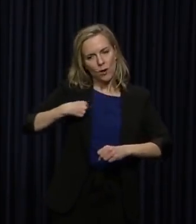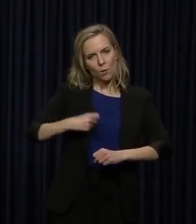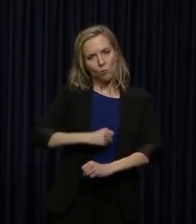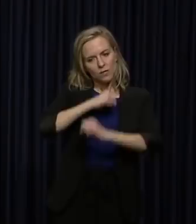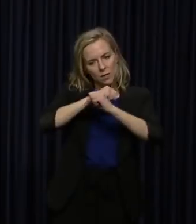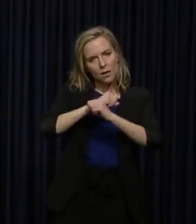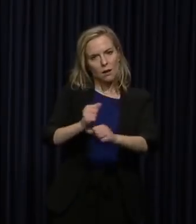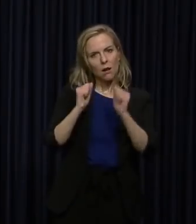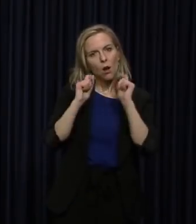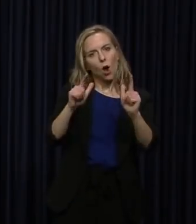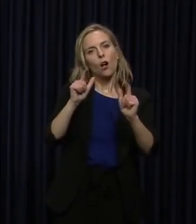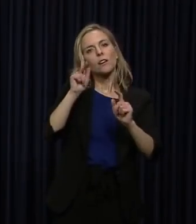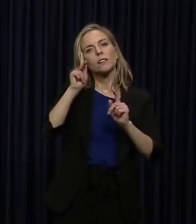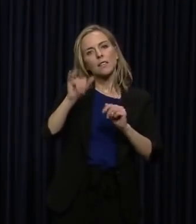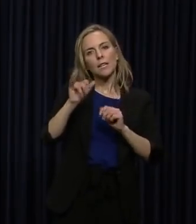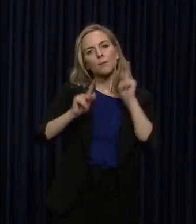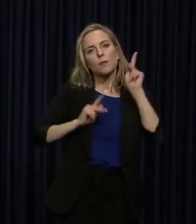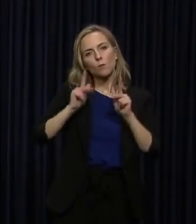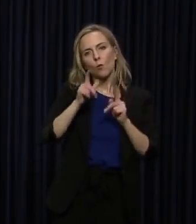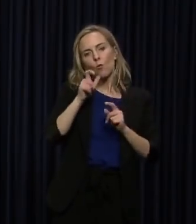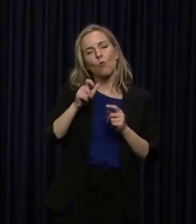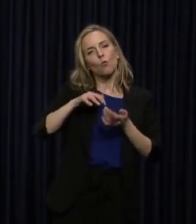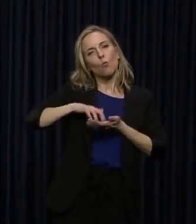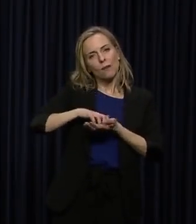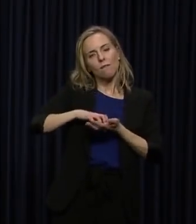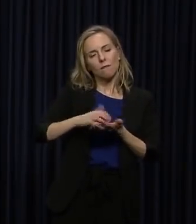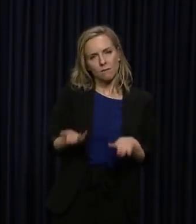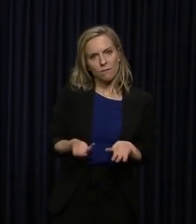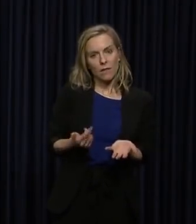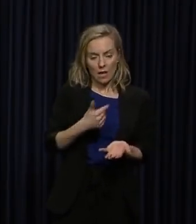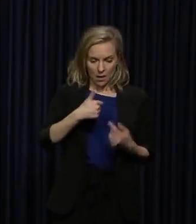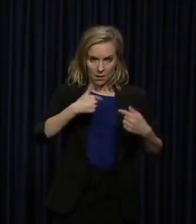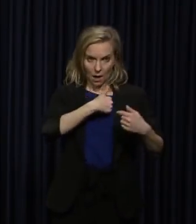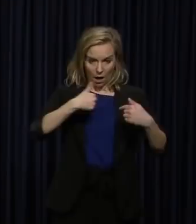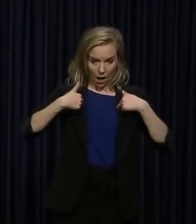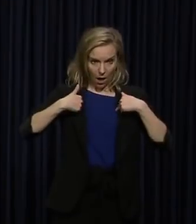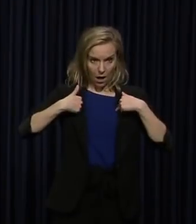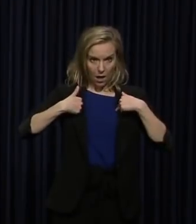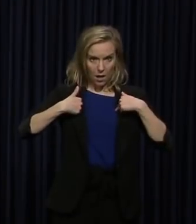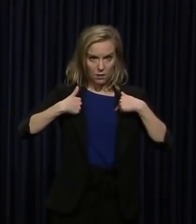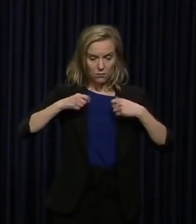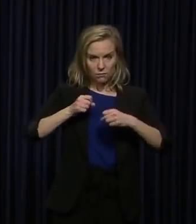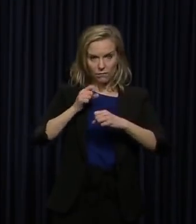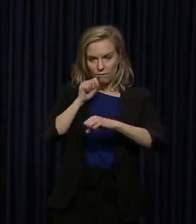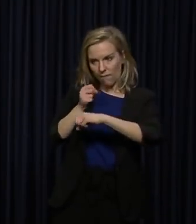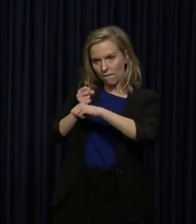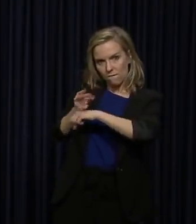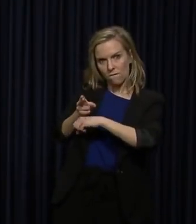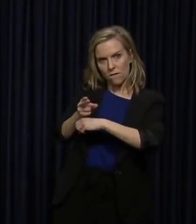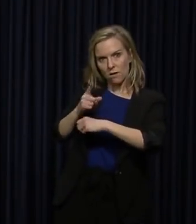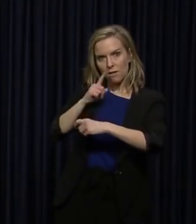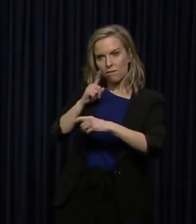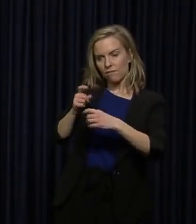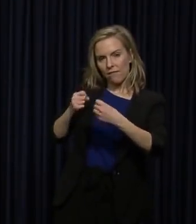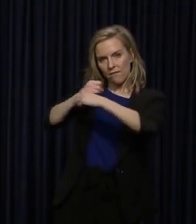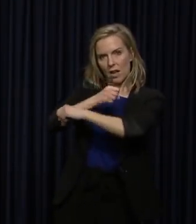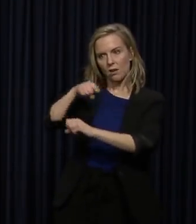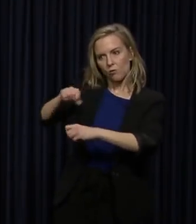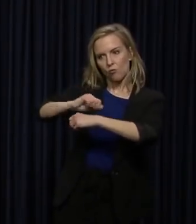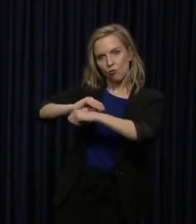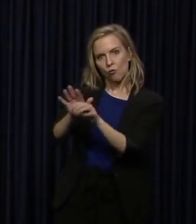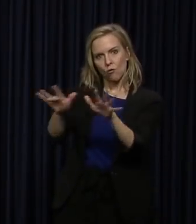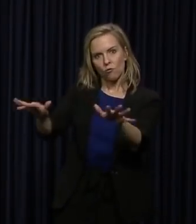all of those Kentuckians who are most vulnerable. It is us against the coronavirus. All of us together.